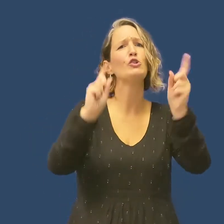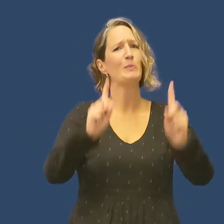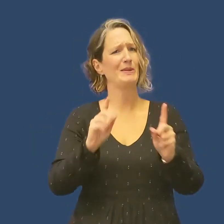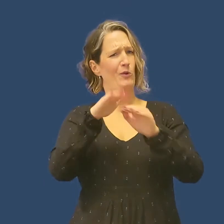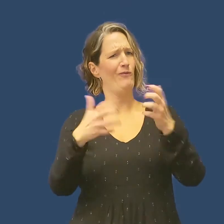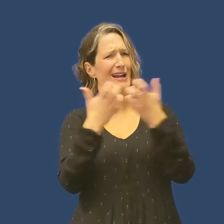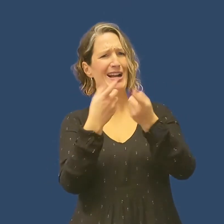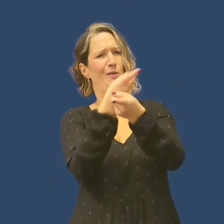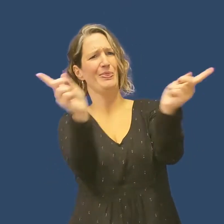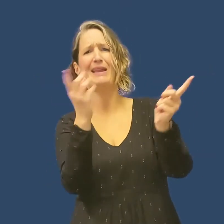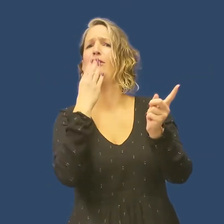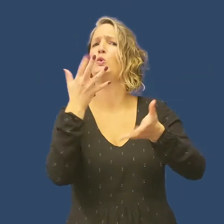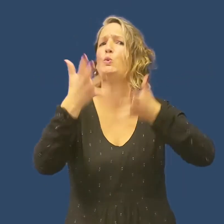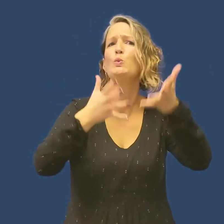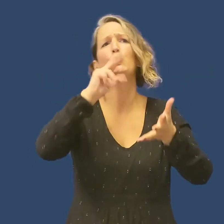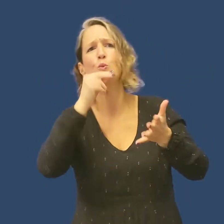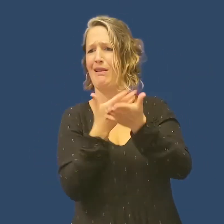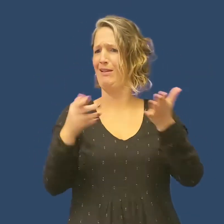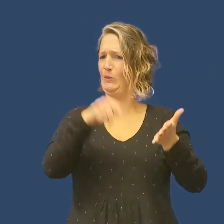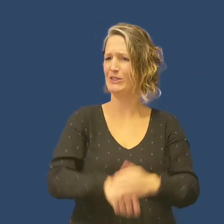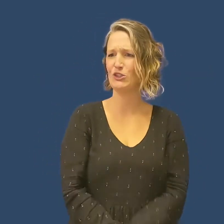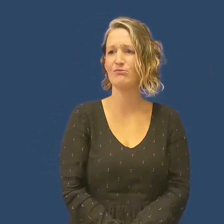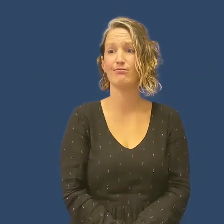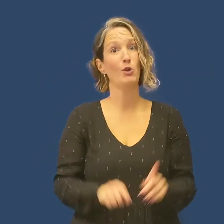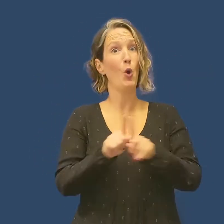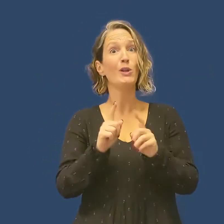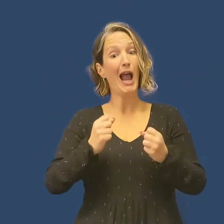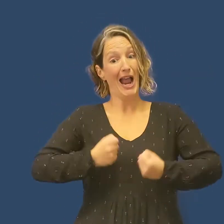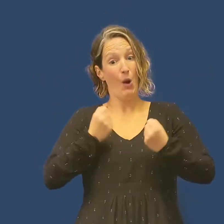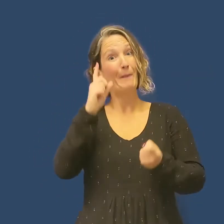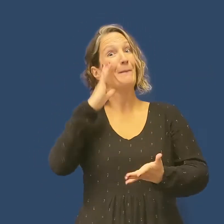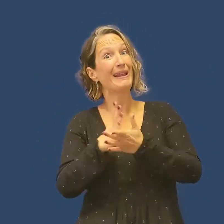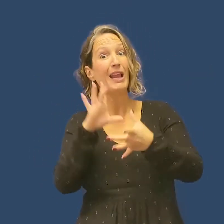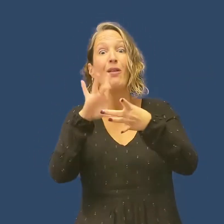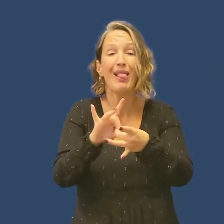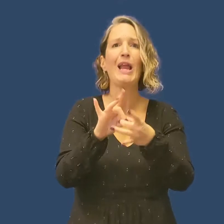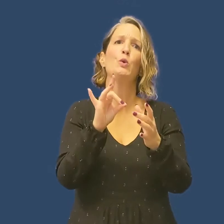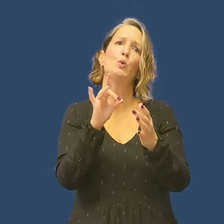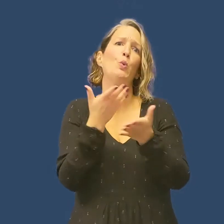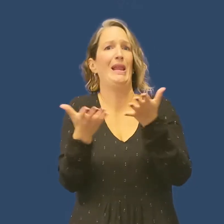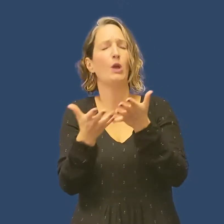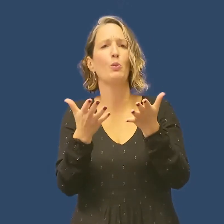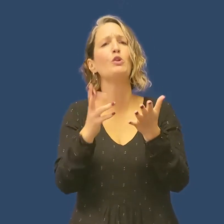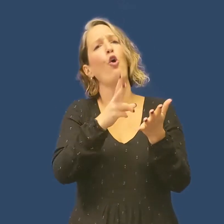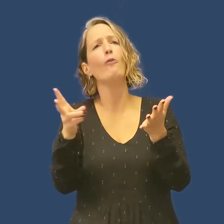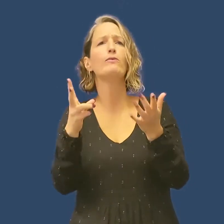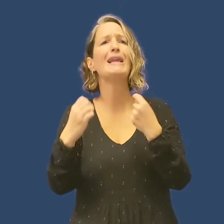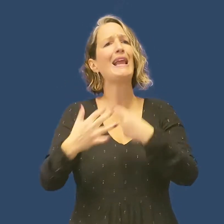how they use languages, spoken or signed. Our beliefs relating to language have an influence on our vocabulary choices,